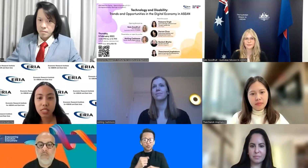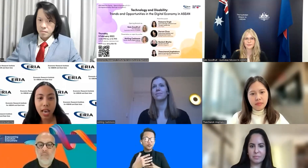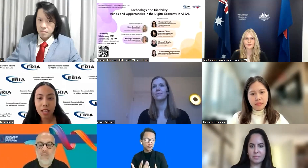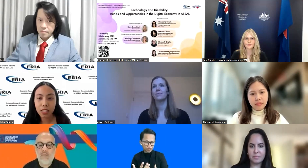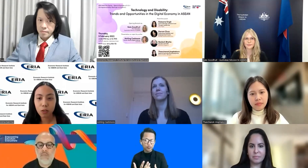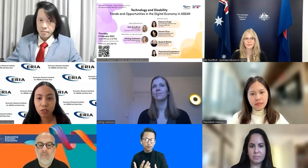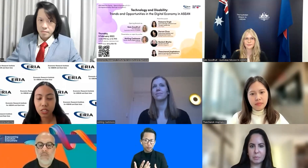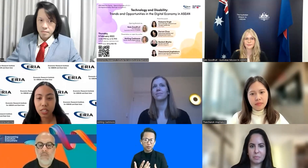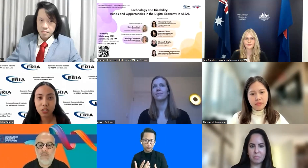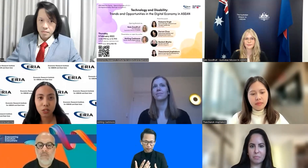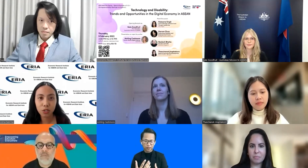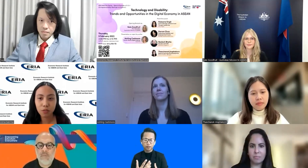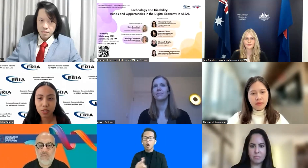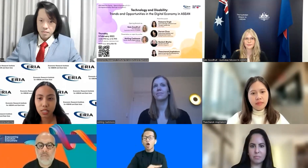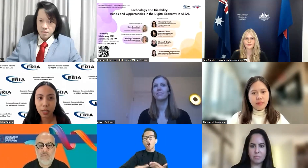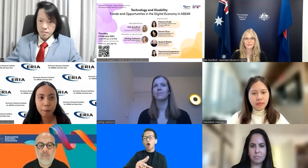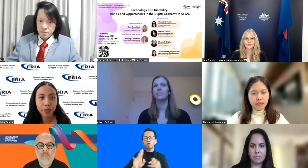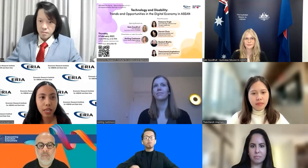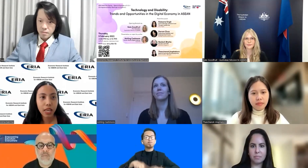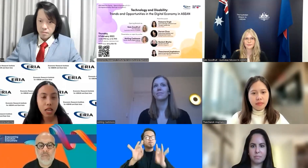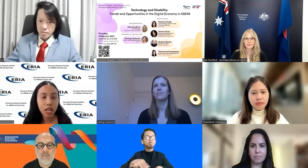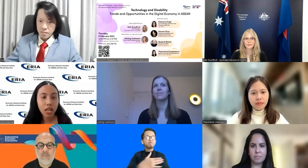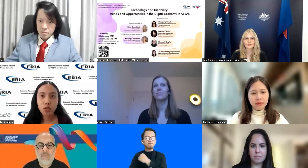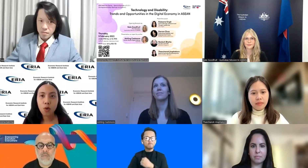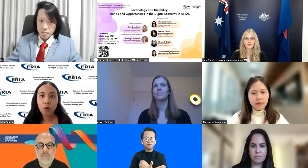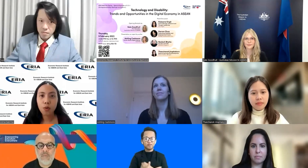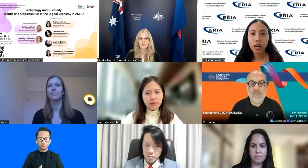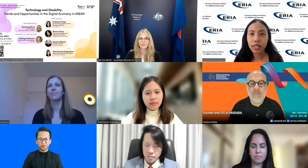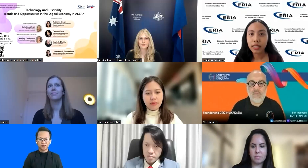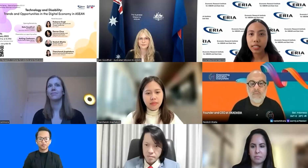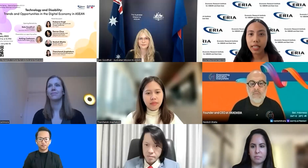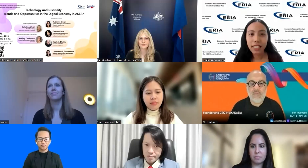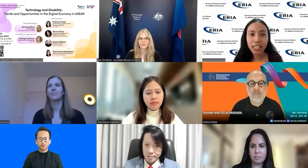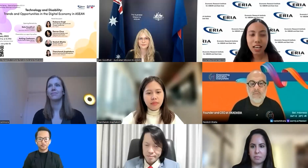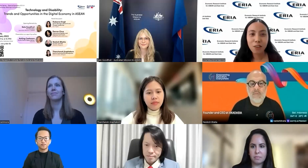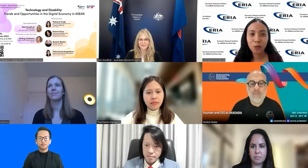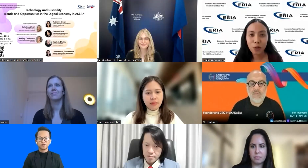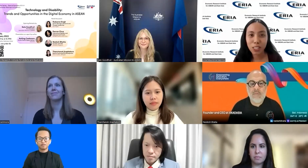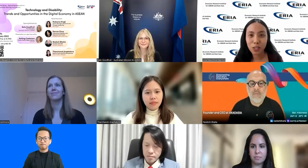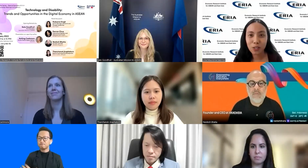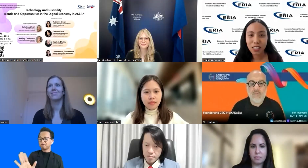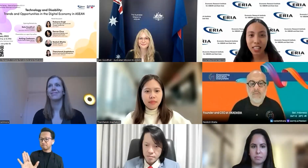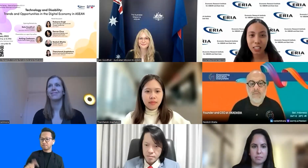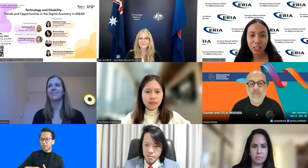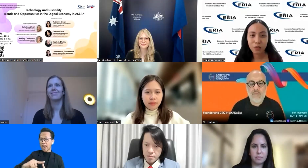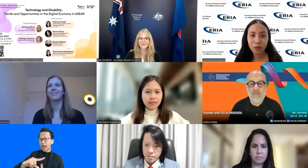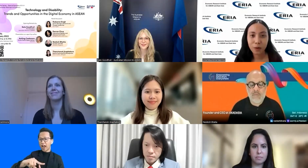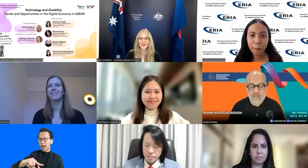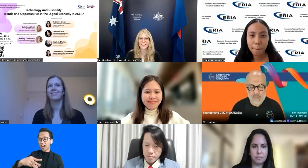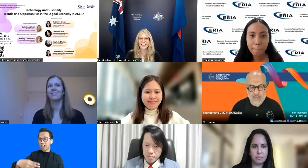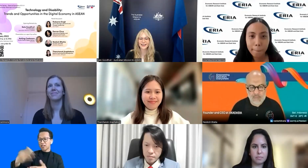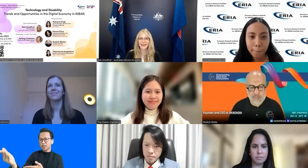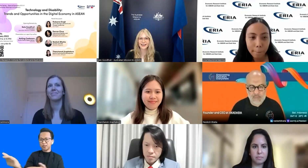Diplomacy at the Australian National University. So, Kate, the floor is yours. Thank you.